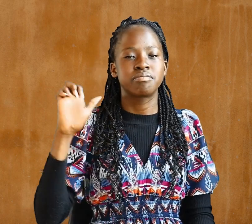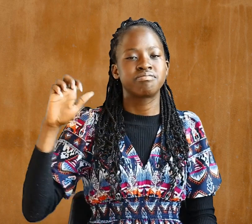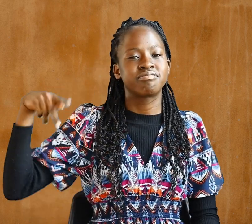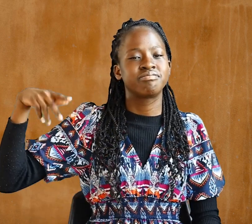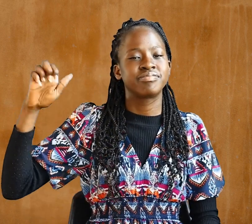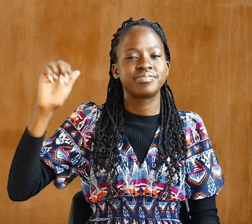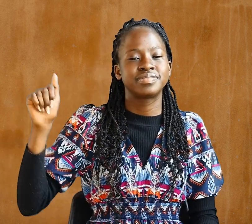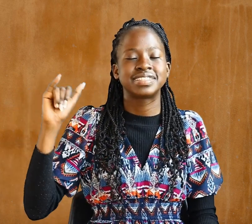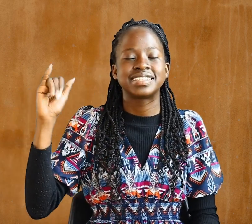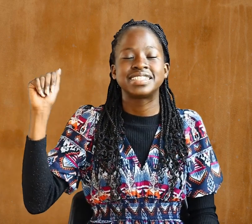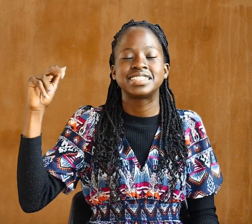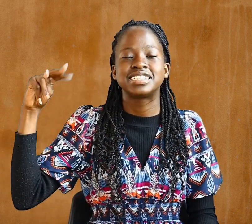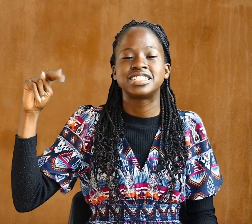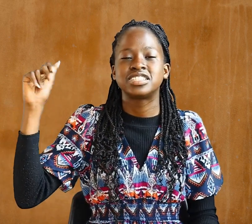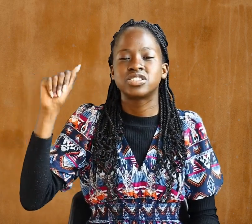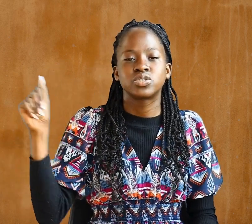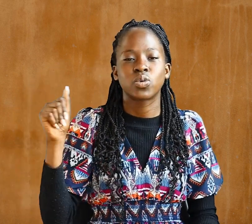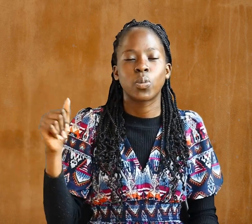Ephesians chapter 1.